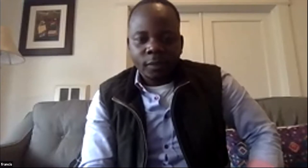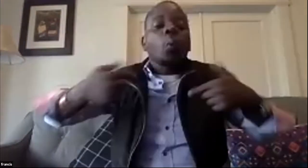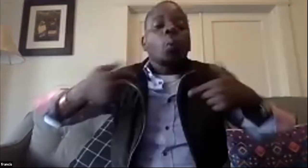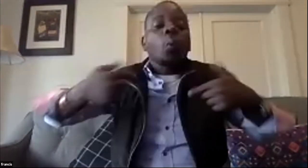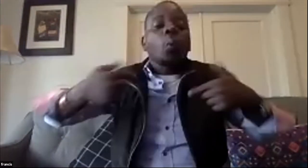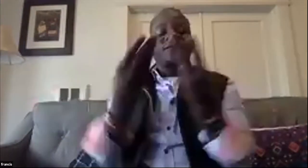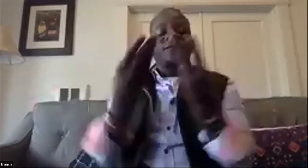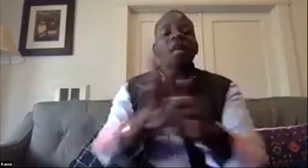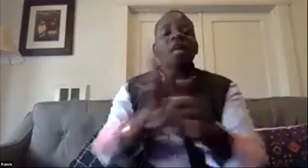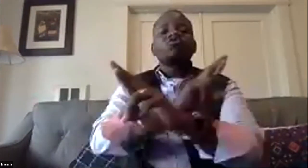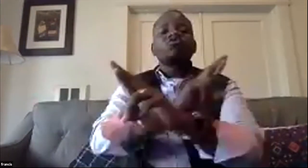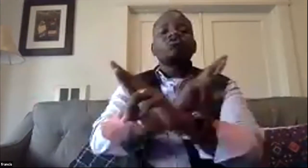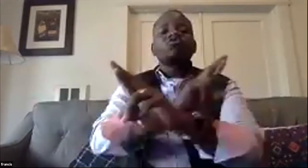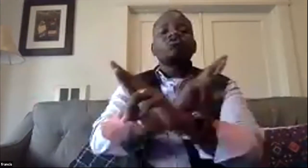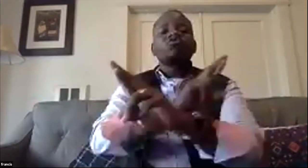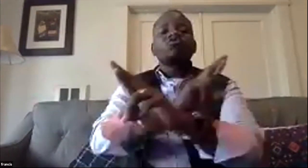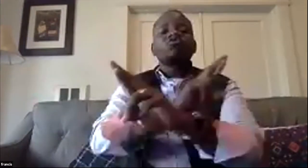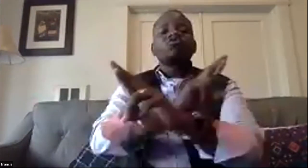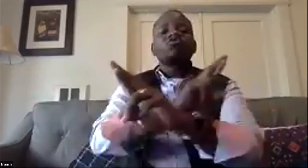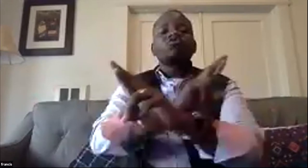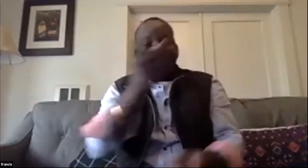so well we're getting ready